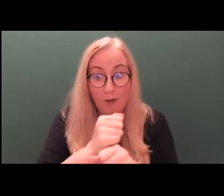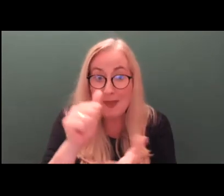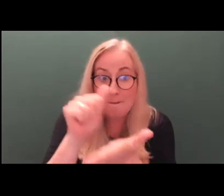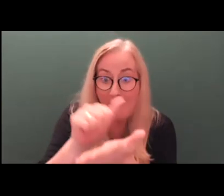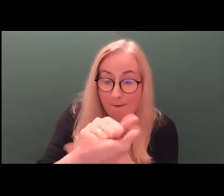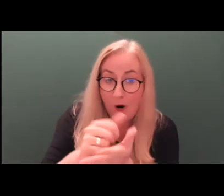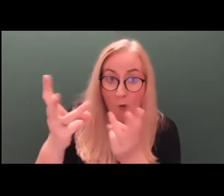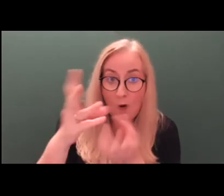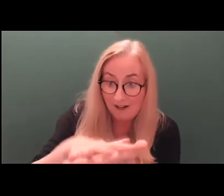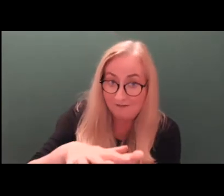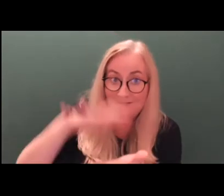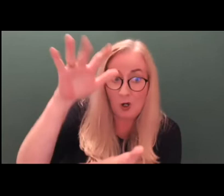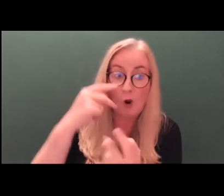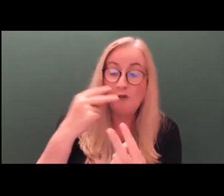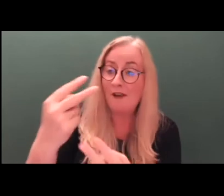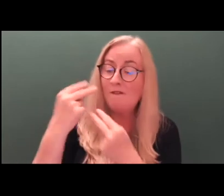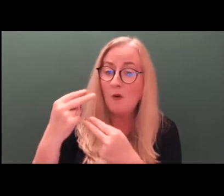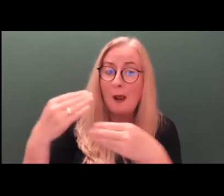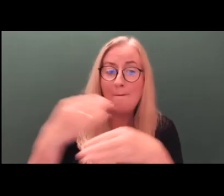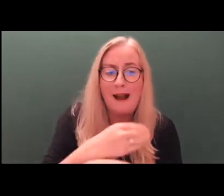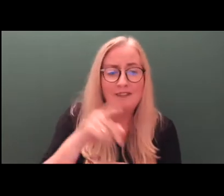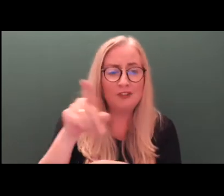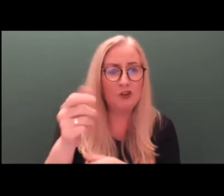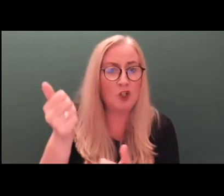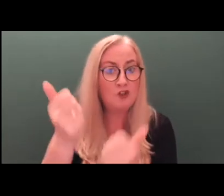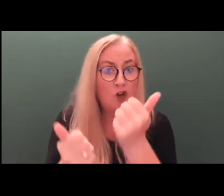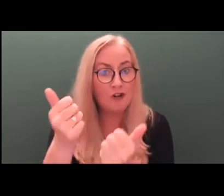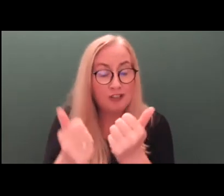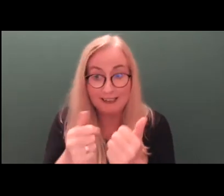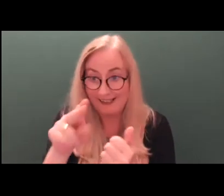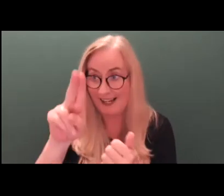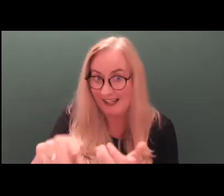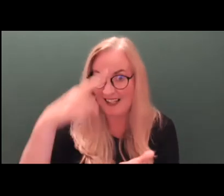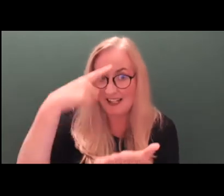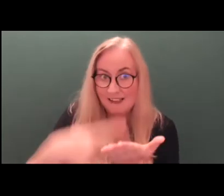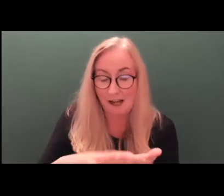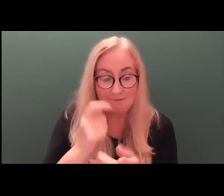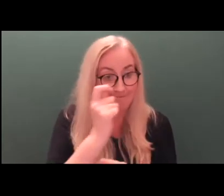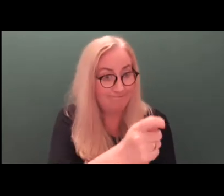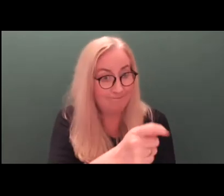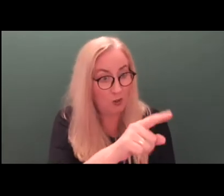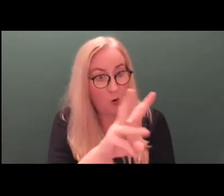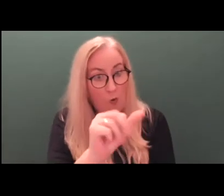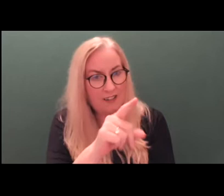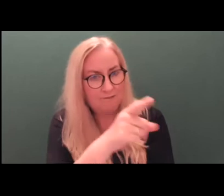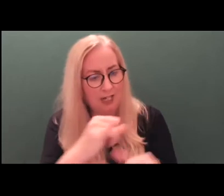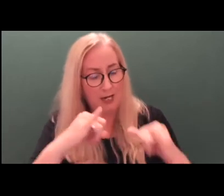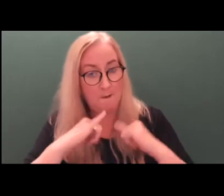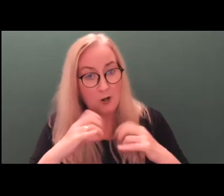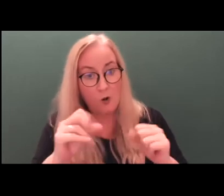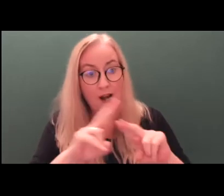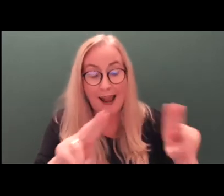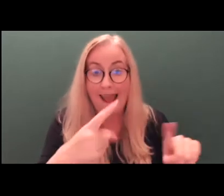to be reviewed by a judge before he or she might safely decide upon a ward's capacity and make all other